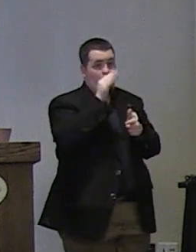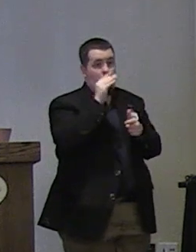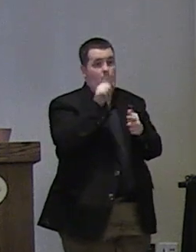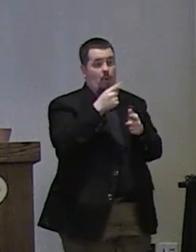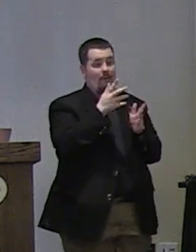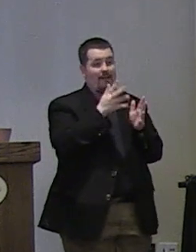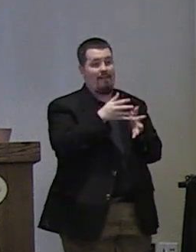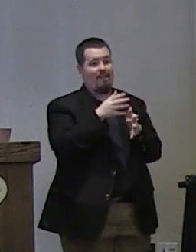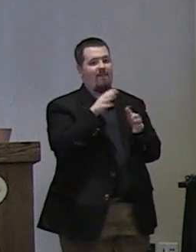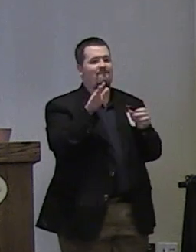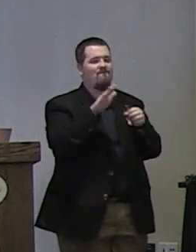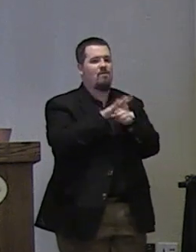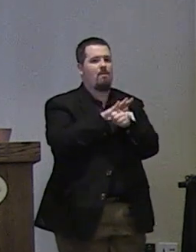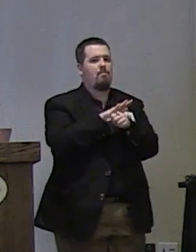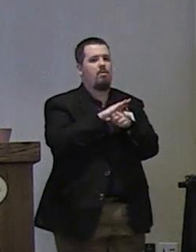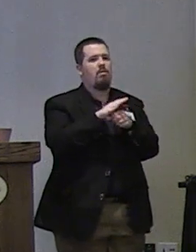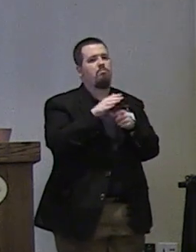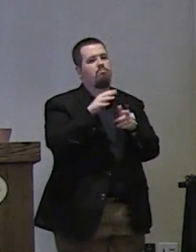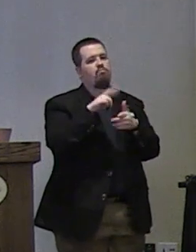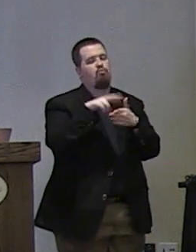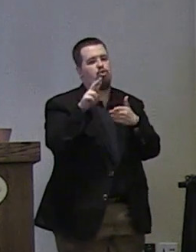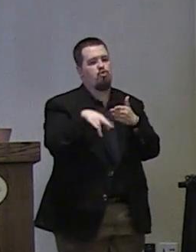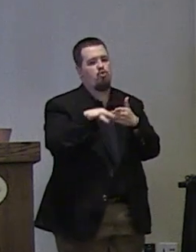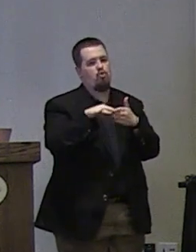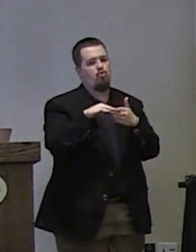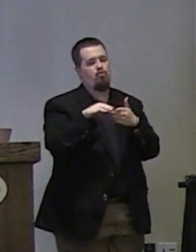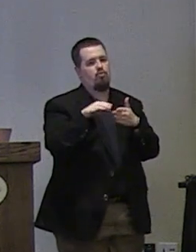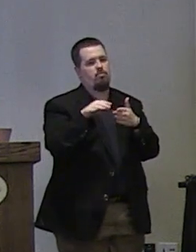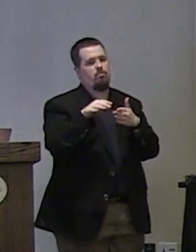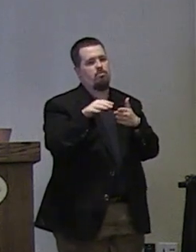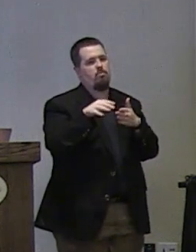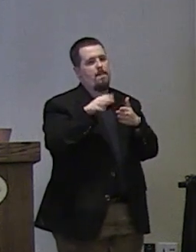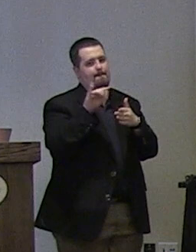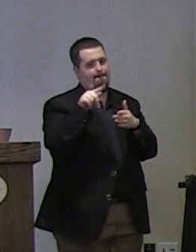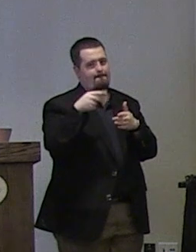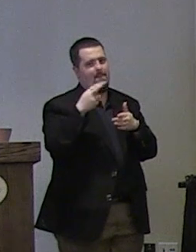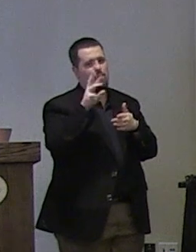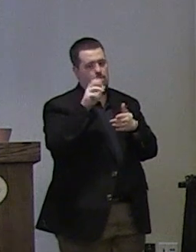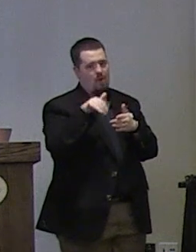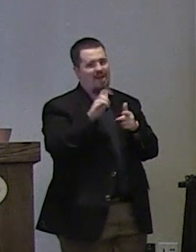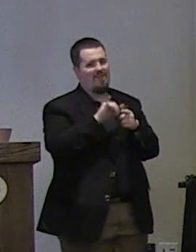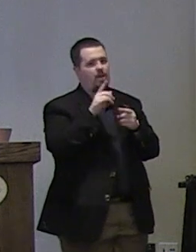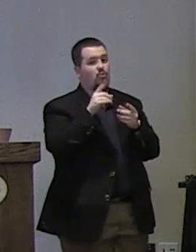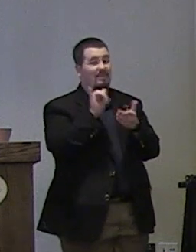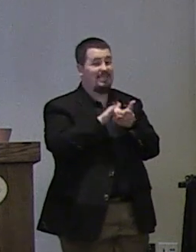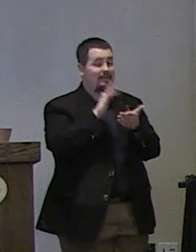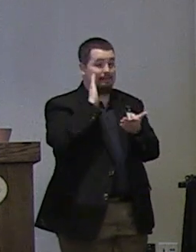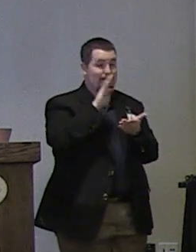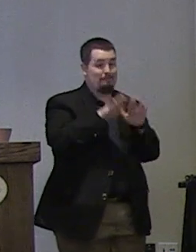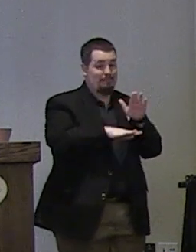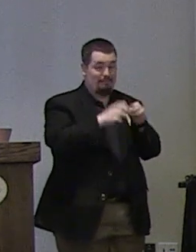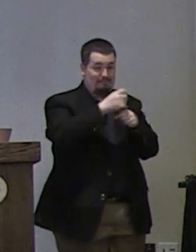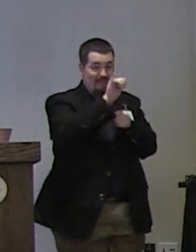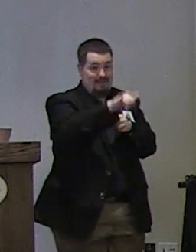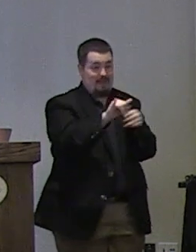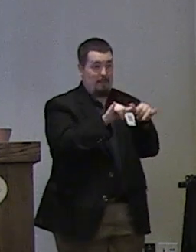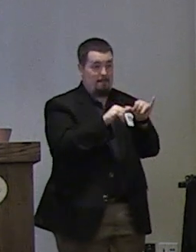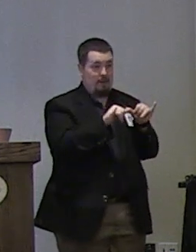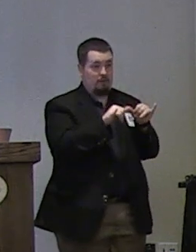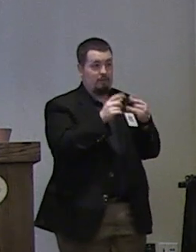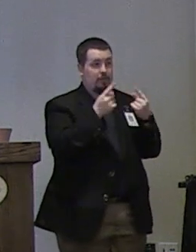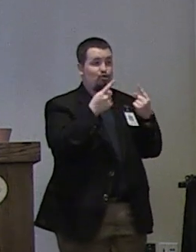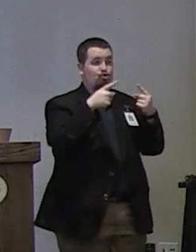leave the absolute performance pathway and in doing that that would basically make that measure